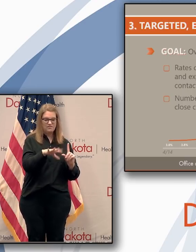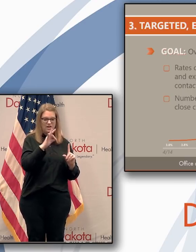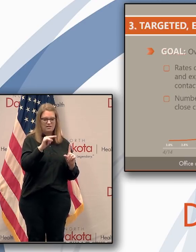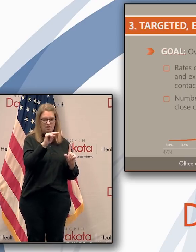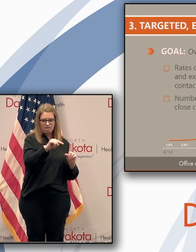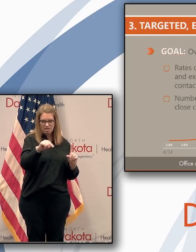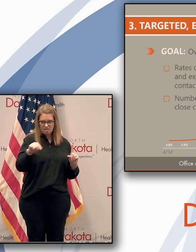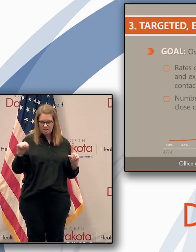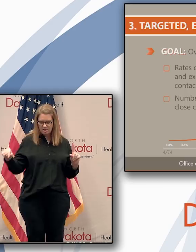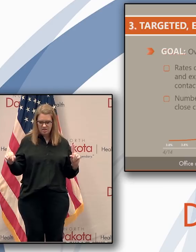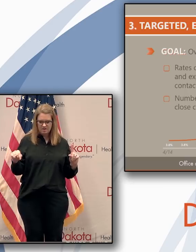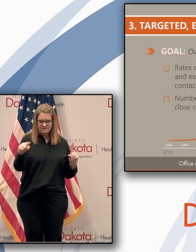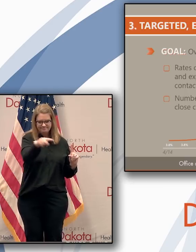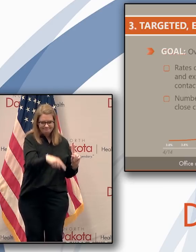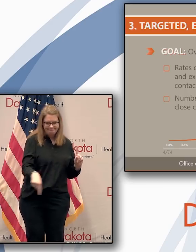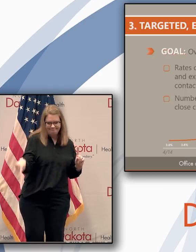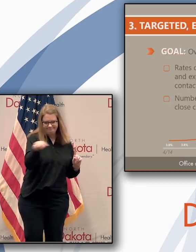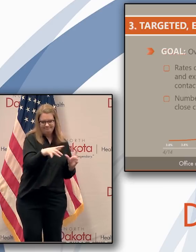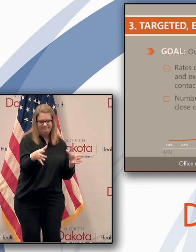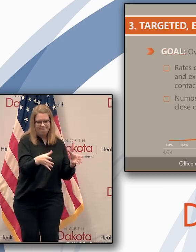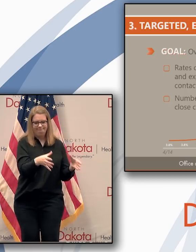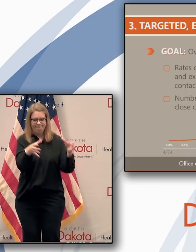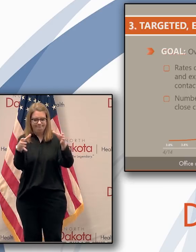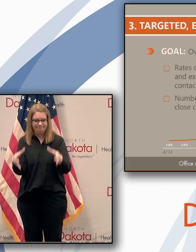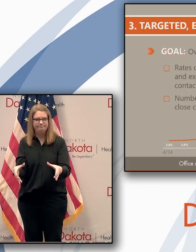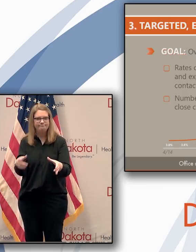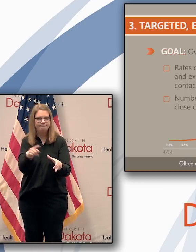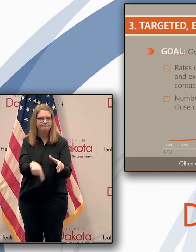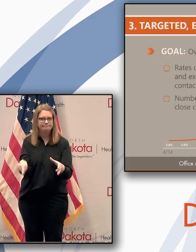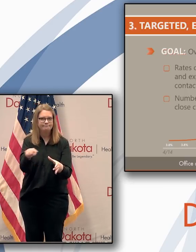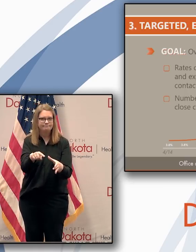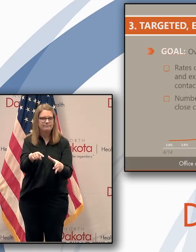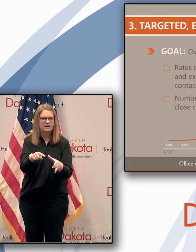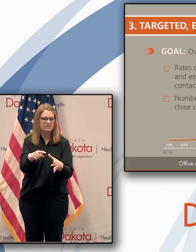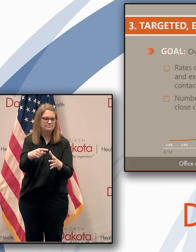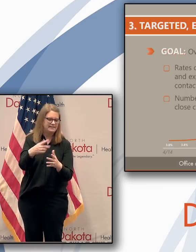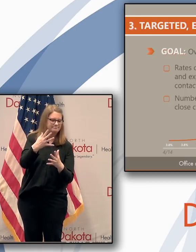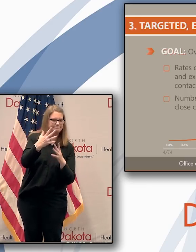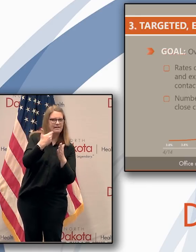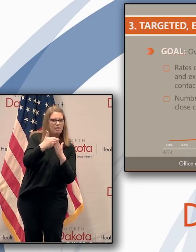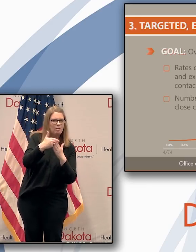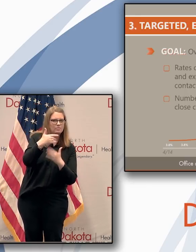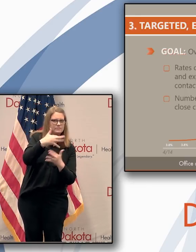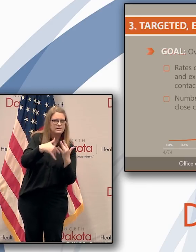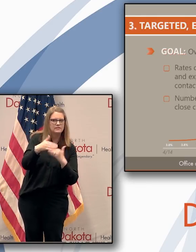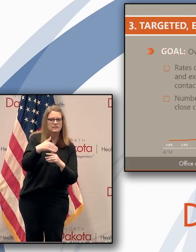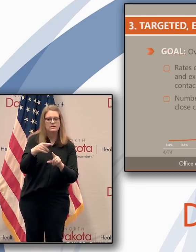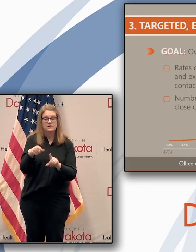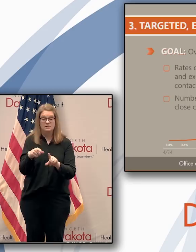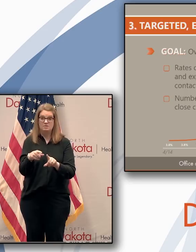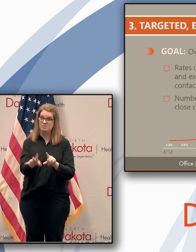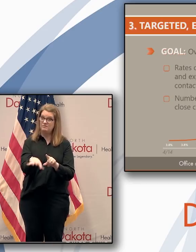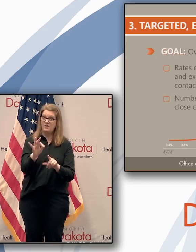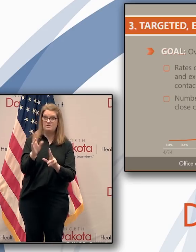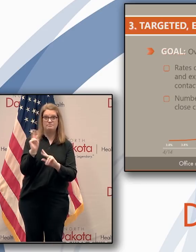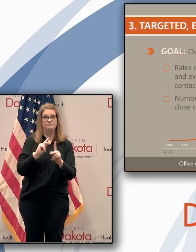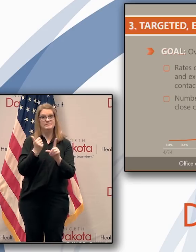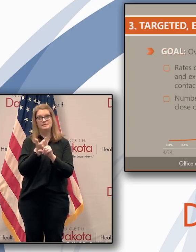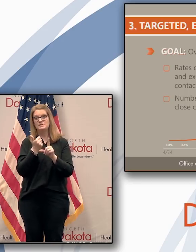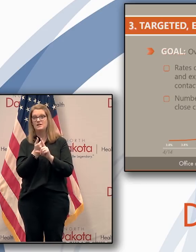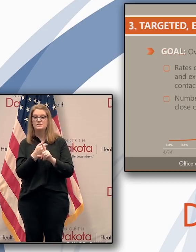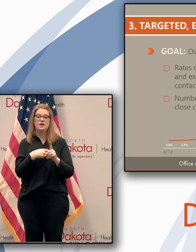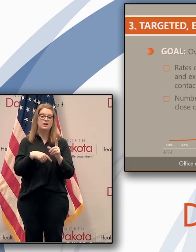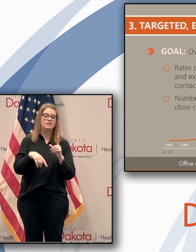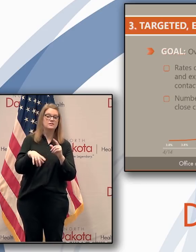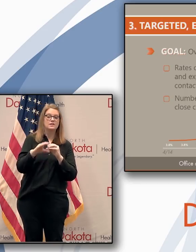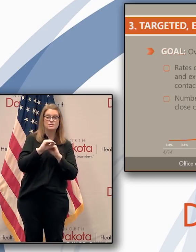or again, with more testing, we can get to people that are, you know, either we've uncovered positive positives who are asymptomatic or pre symptomatic.